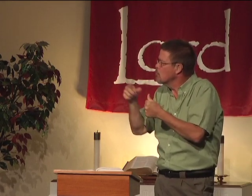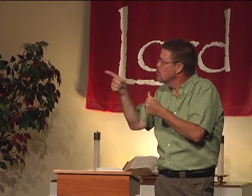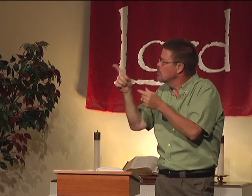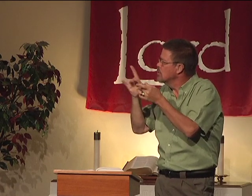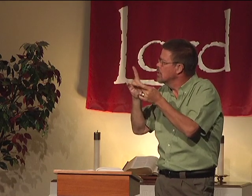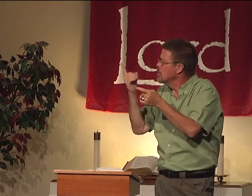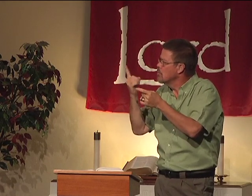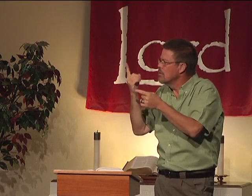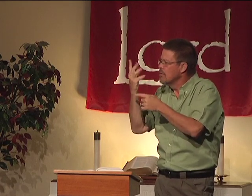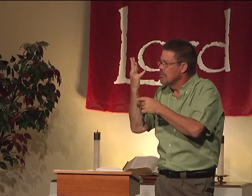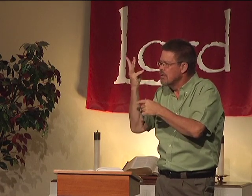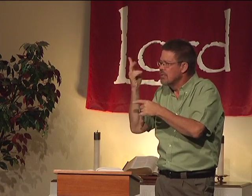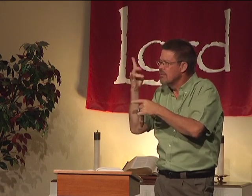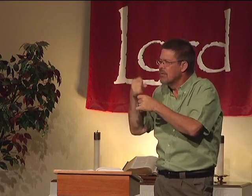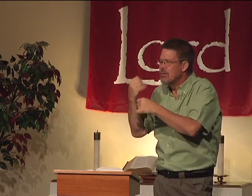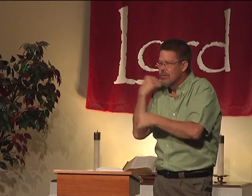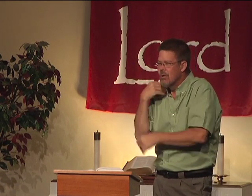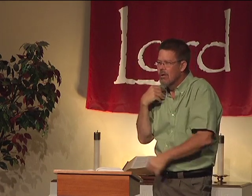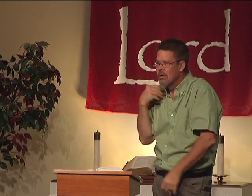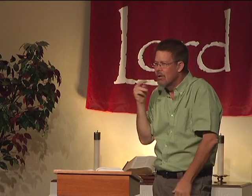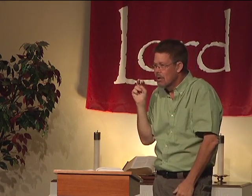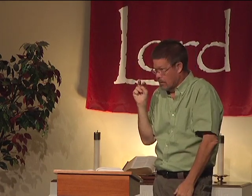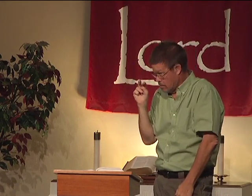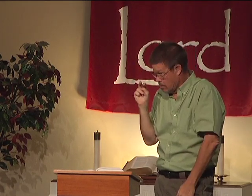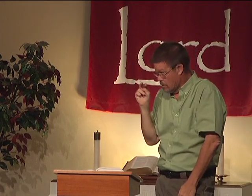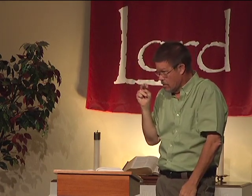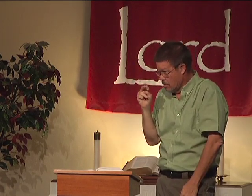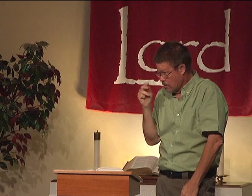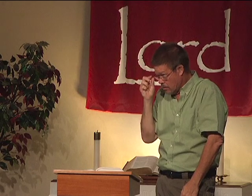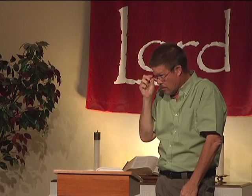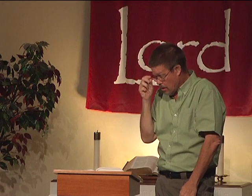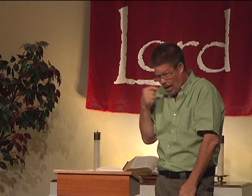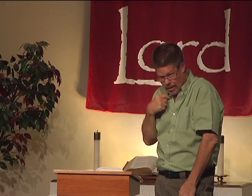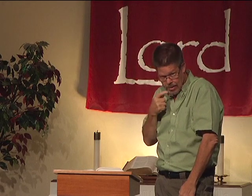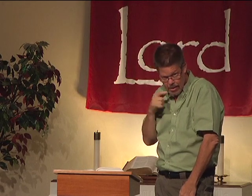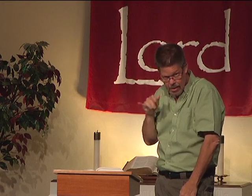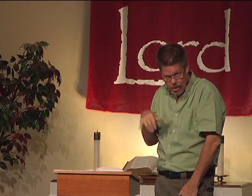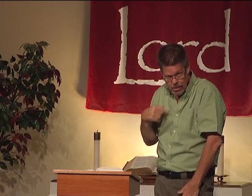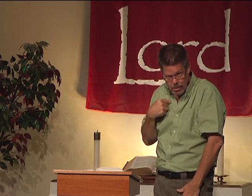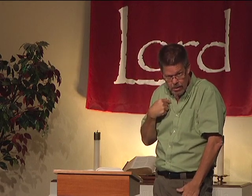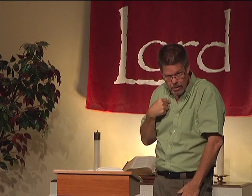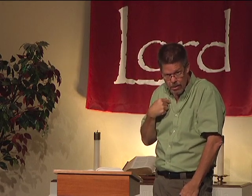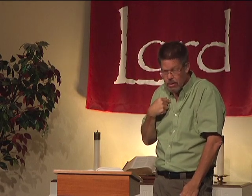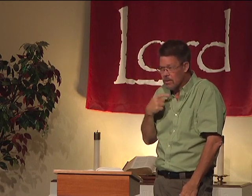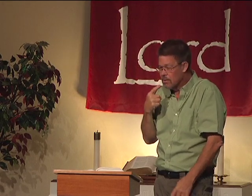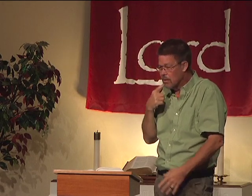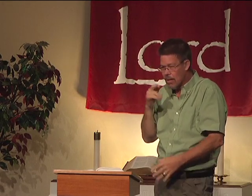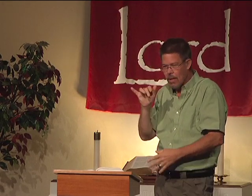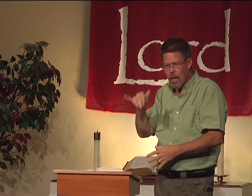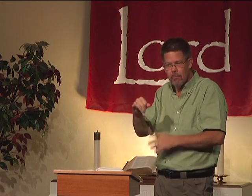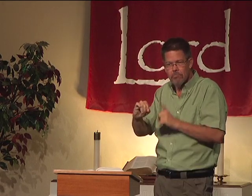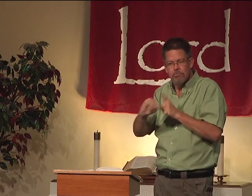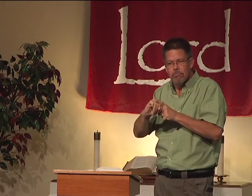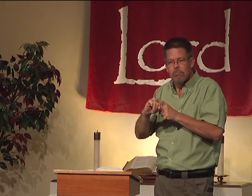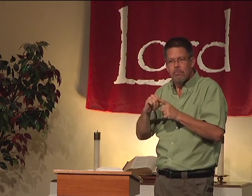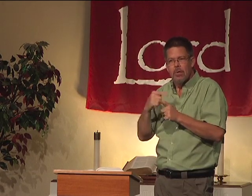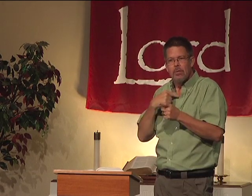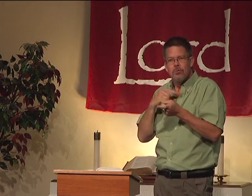come up to me and say, I remember you said something five or six years ago. And I'm going, oh, I said that? But that